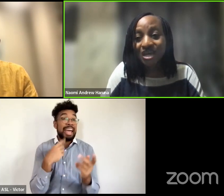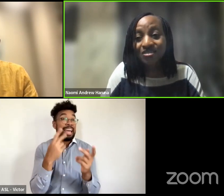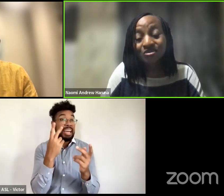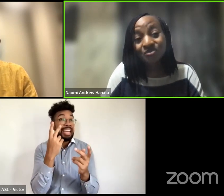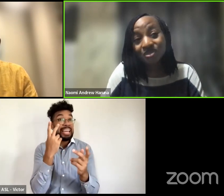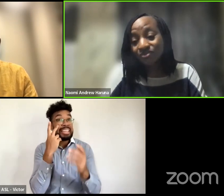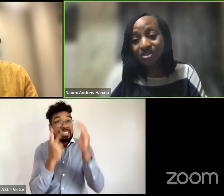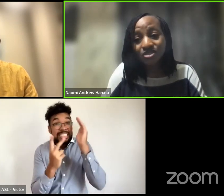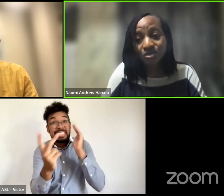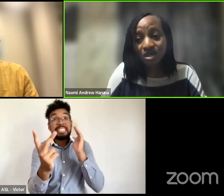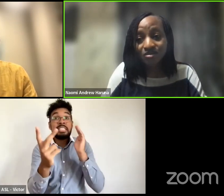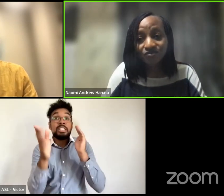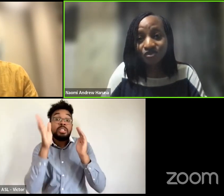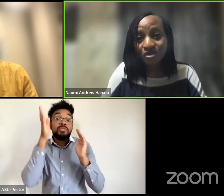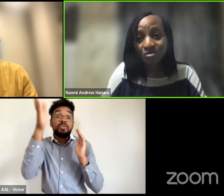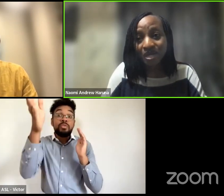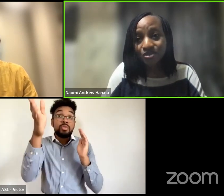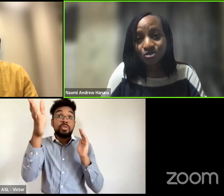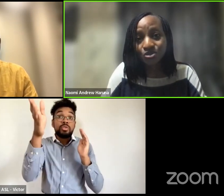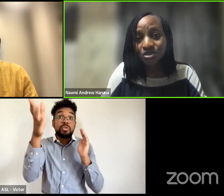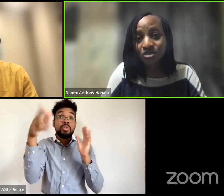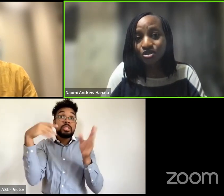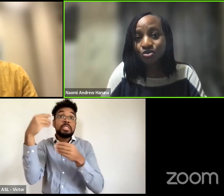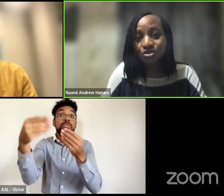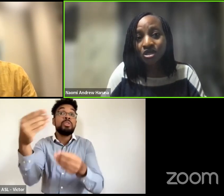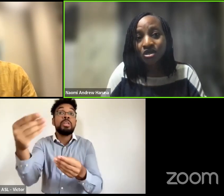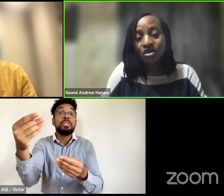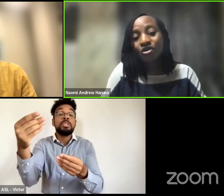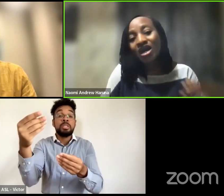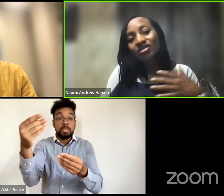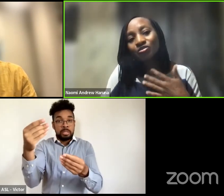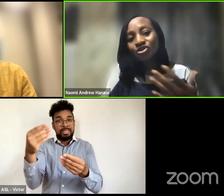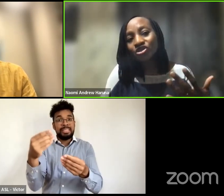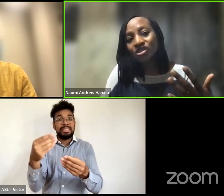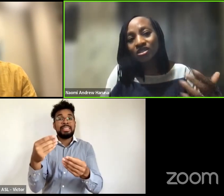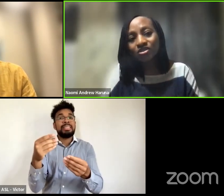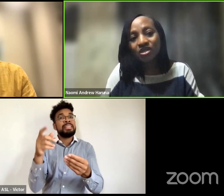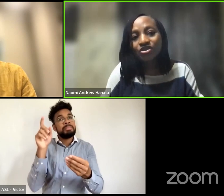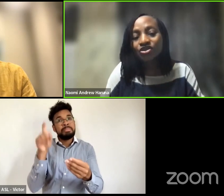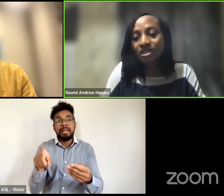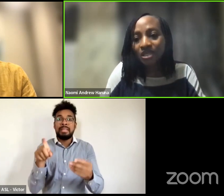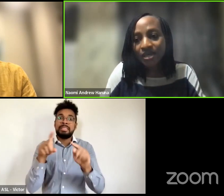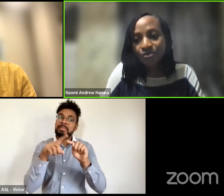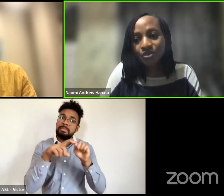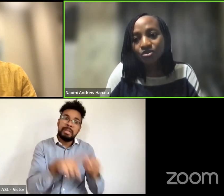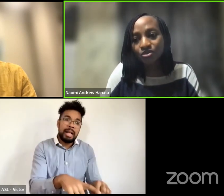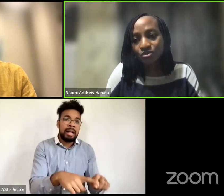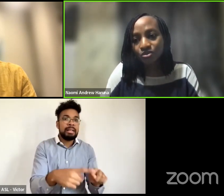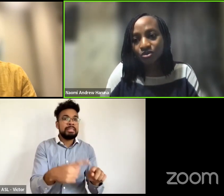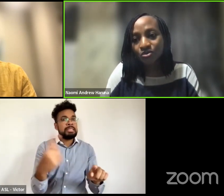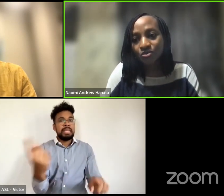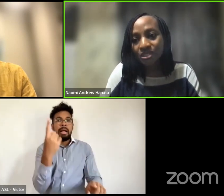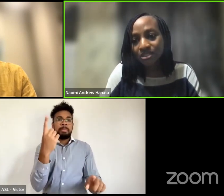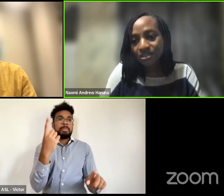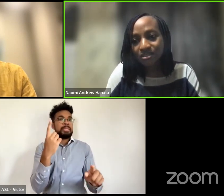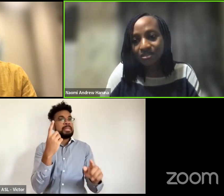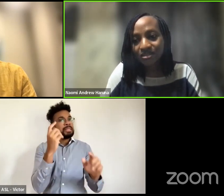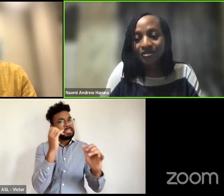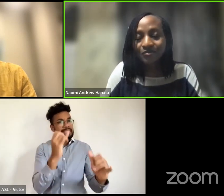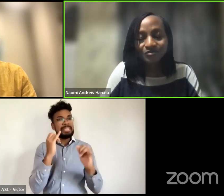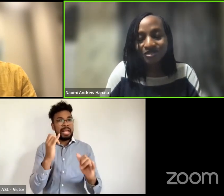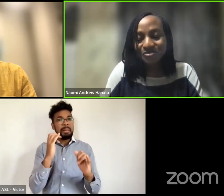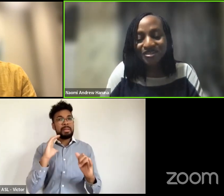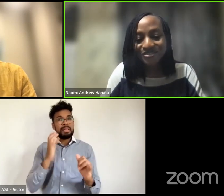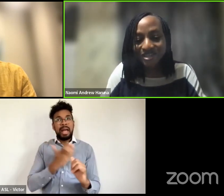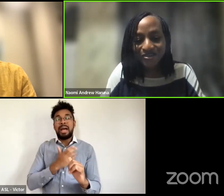generation has something we need to fall back to or to use or has the opportunity to enjoy it like we do or we did